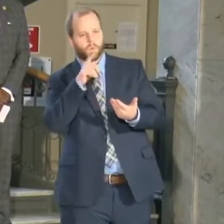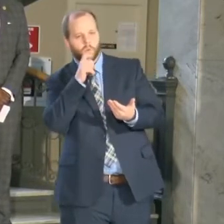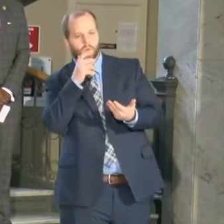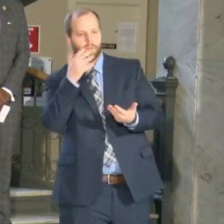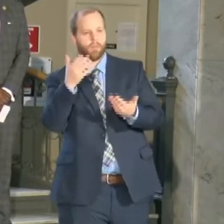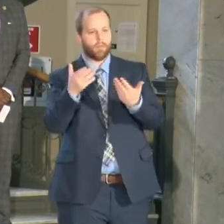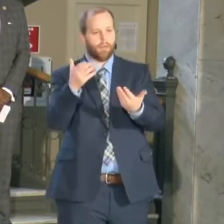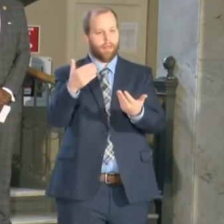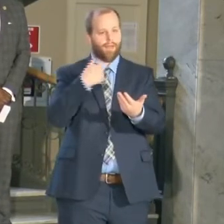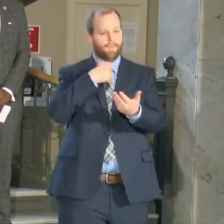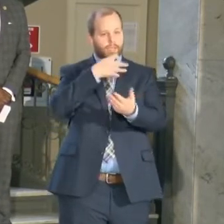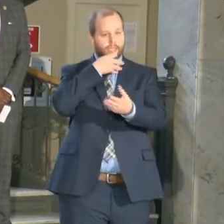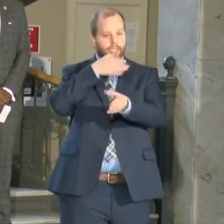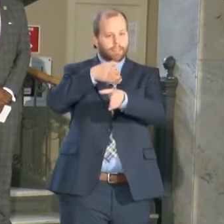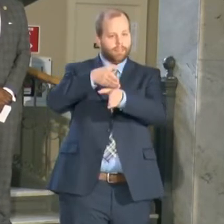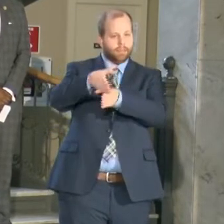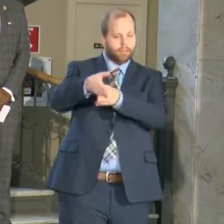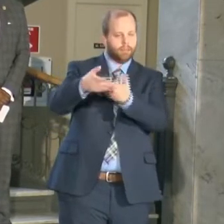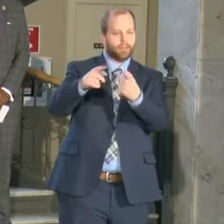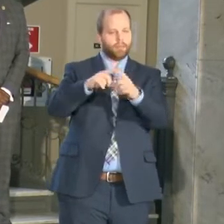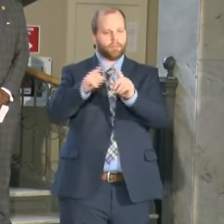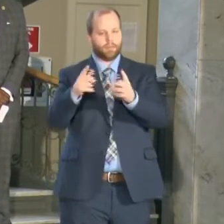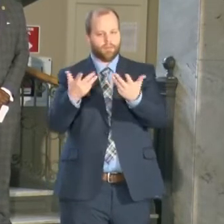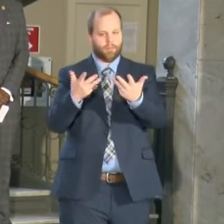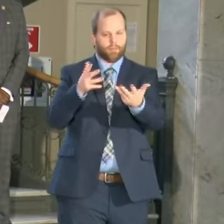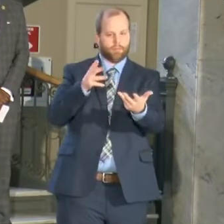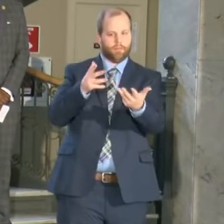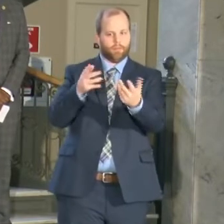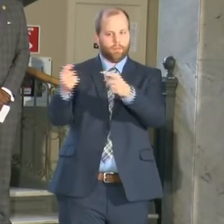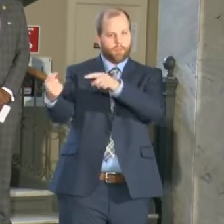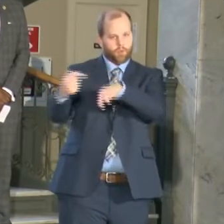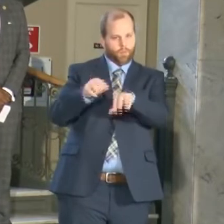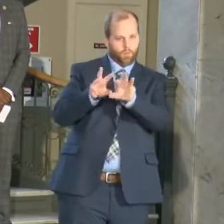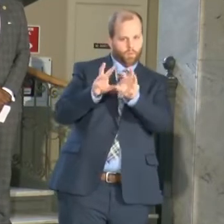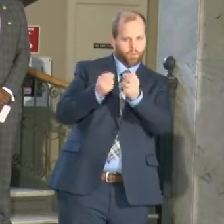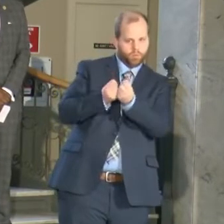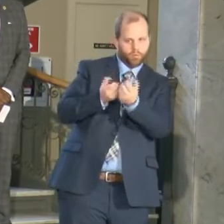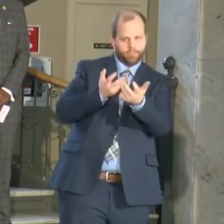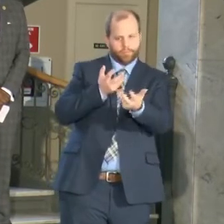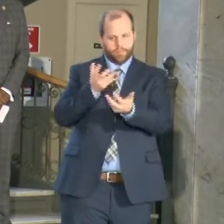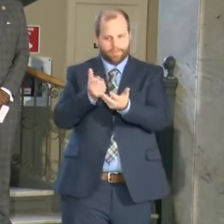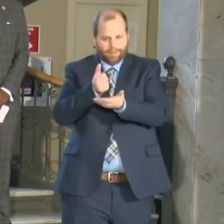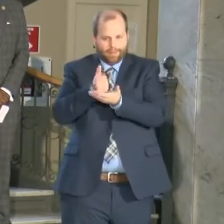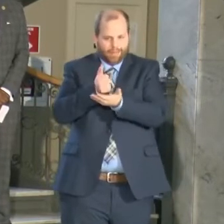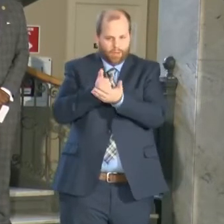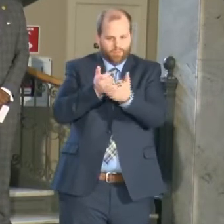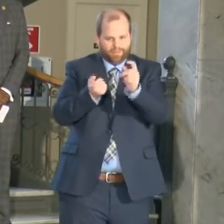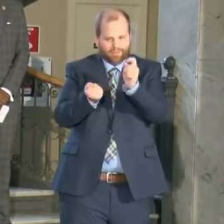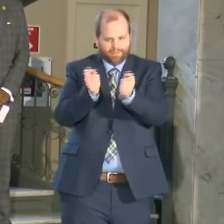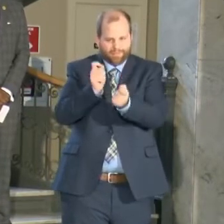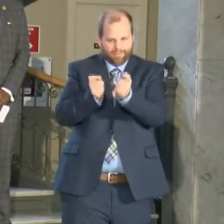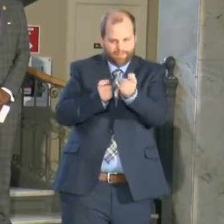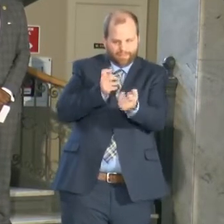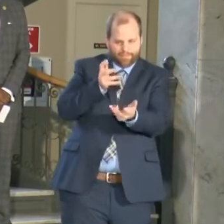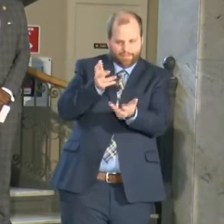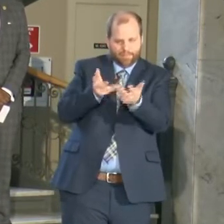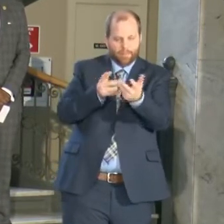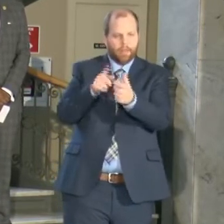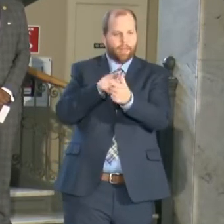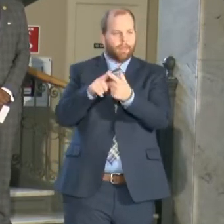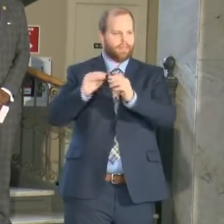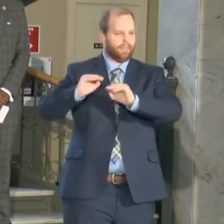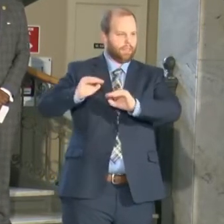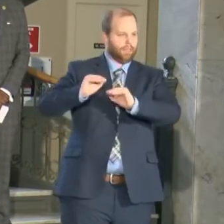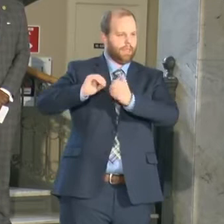but trying to help them kind of mold that programming and then teach them the process of how to do business with the city how